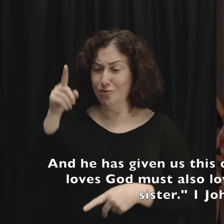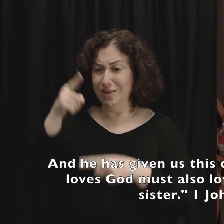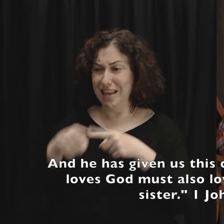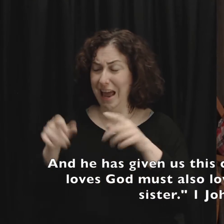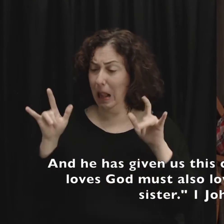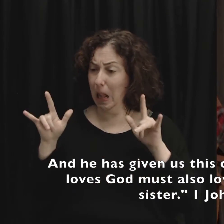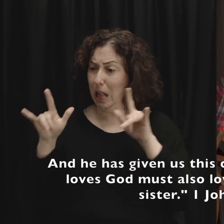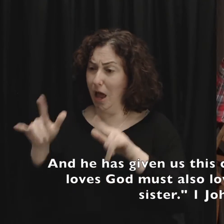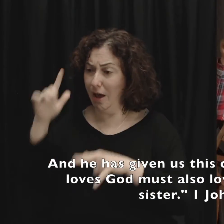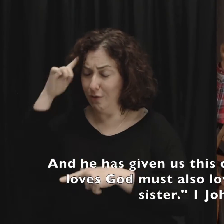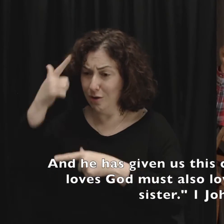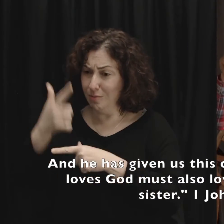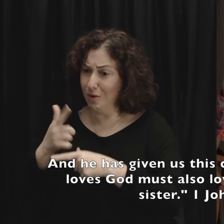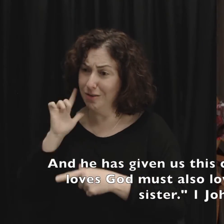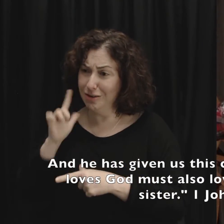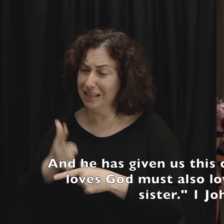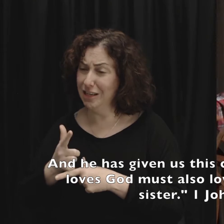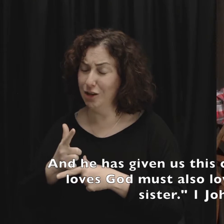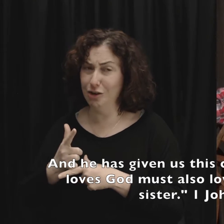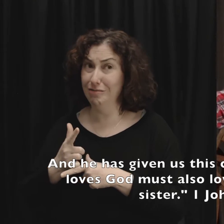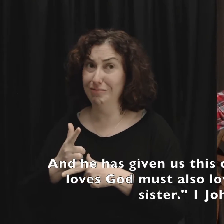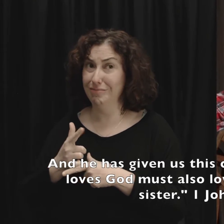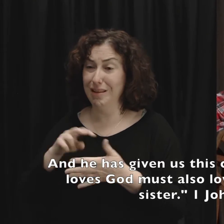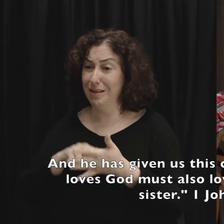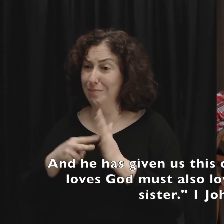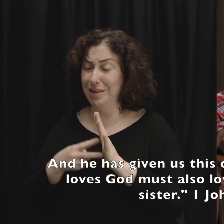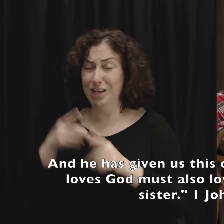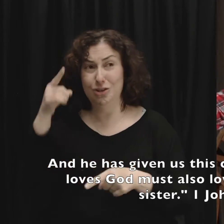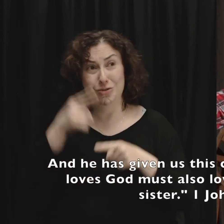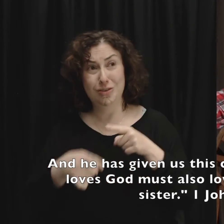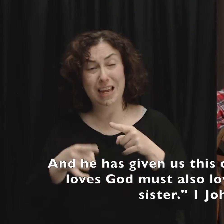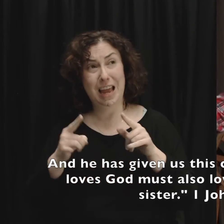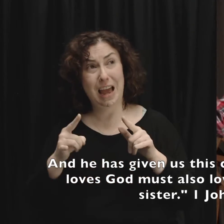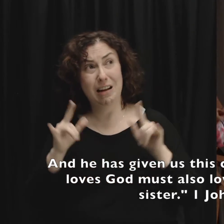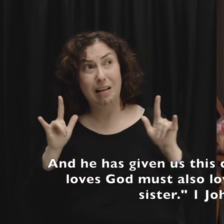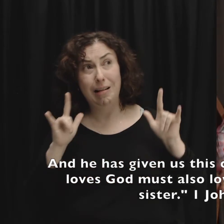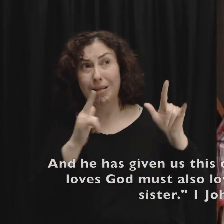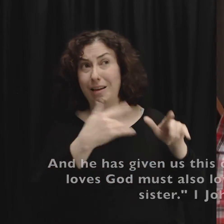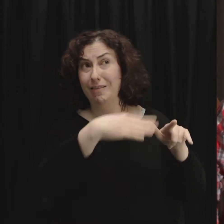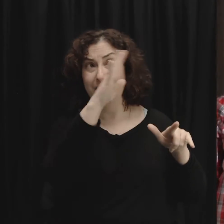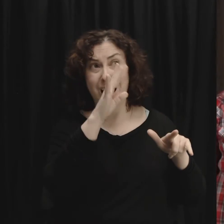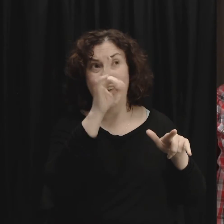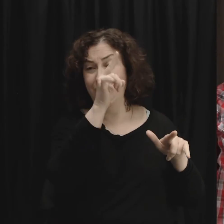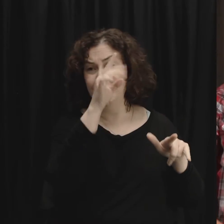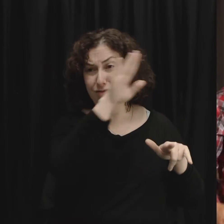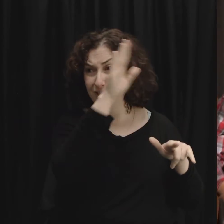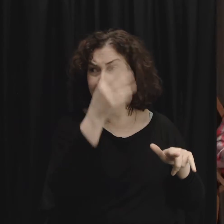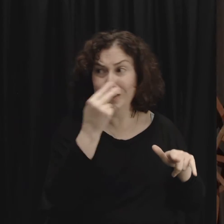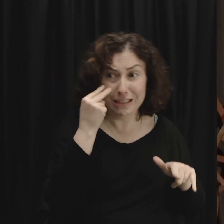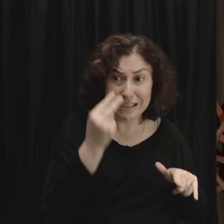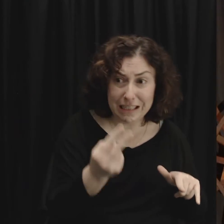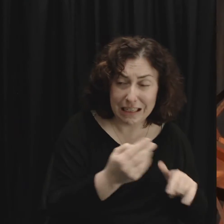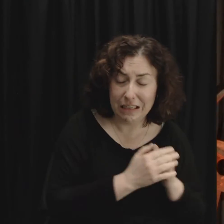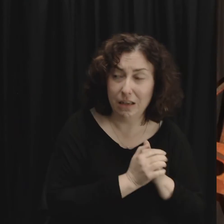command anyone who loves God must also love their brother and sister you hear me say this on a regular basis from this stage